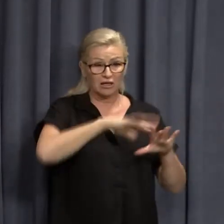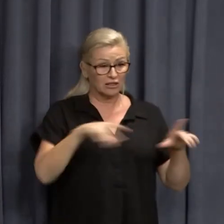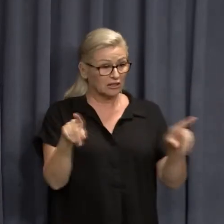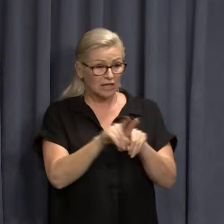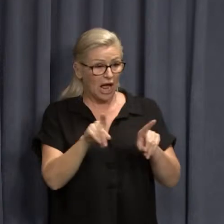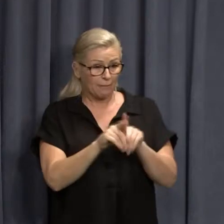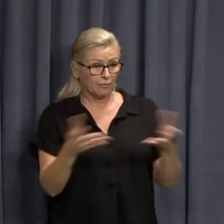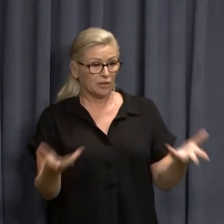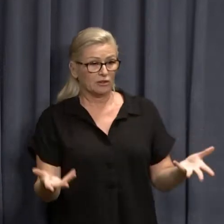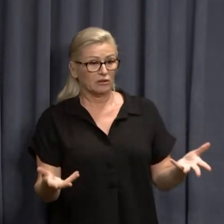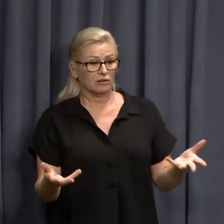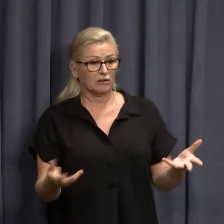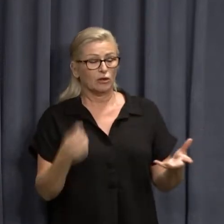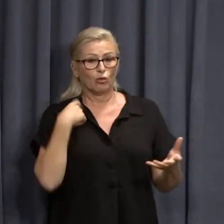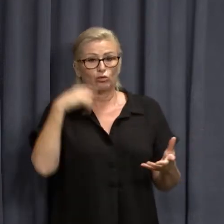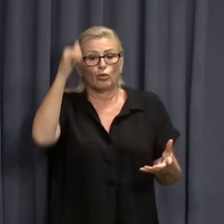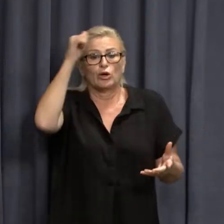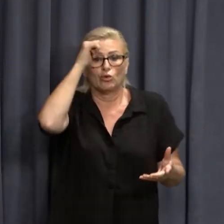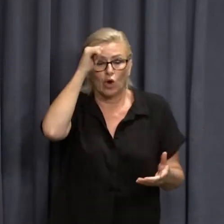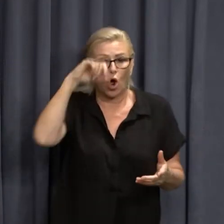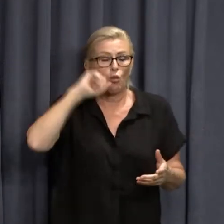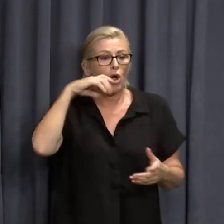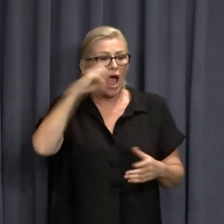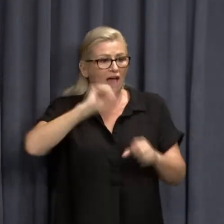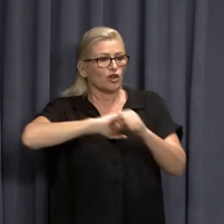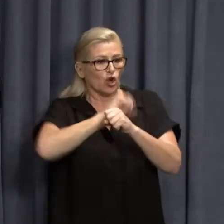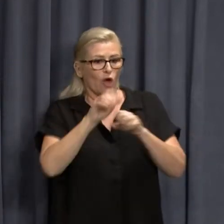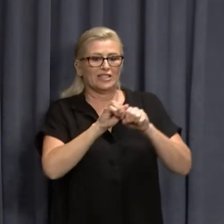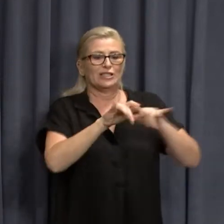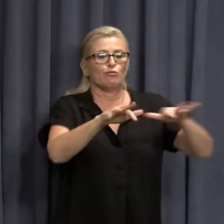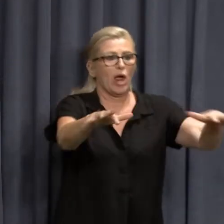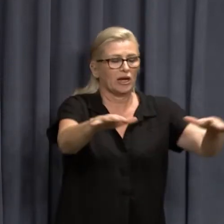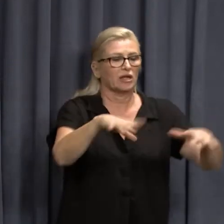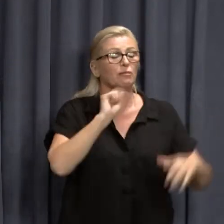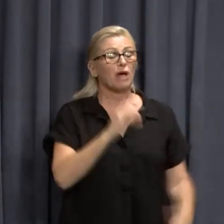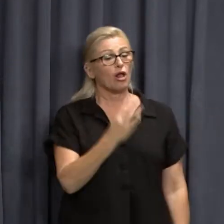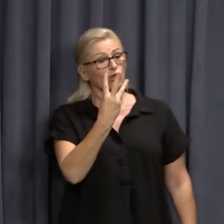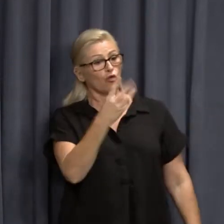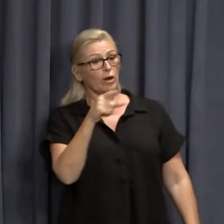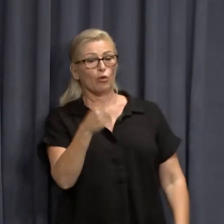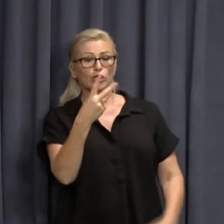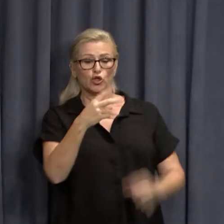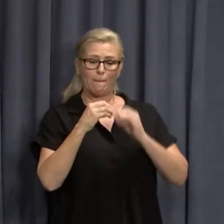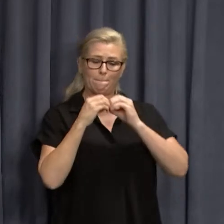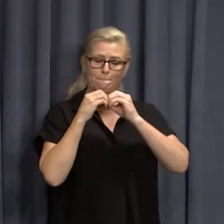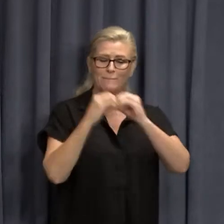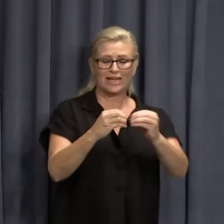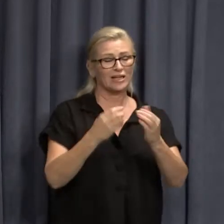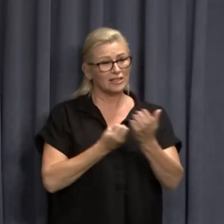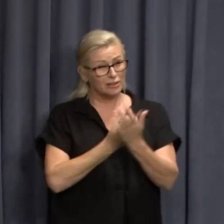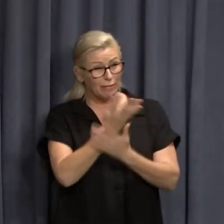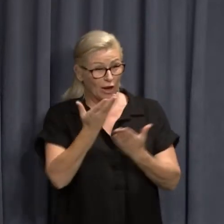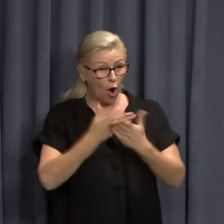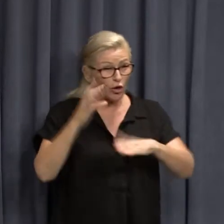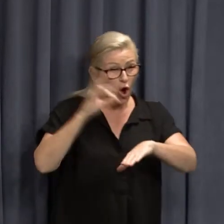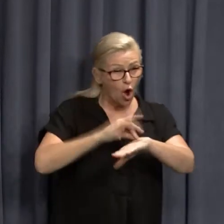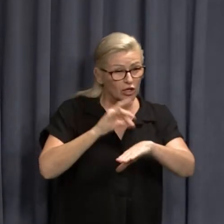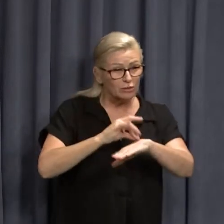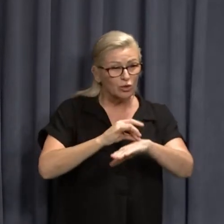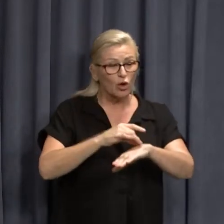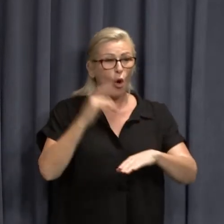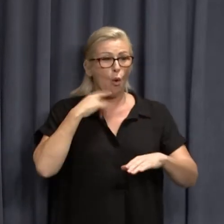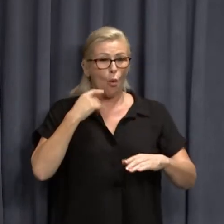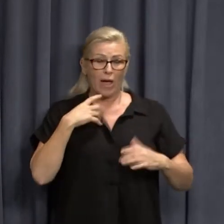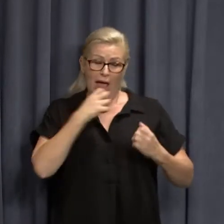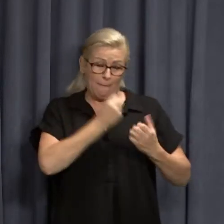similar things to cope with the growth in numbers. But $3.2 billion additional spend on hospitals, the strongest spend per capita